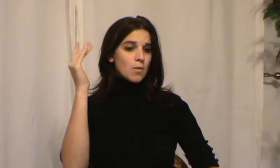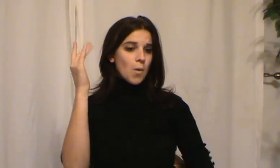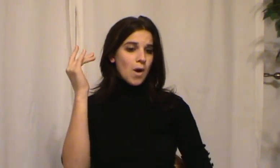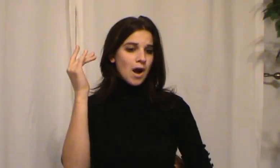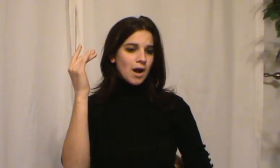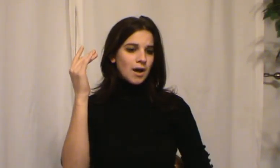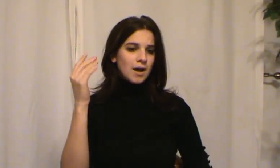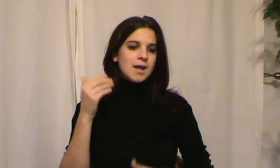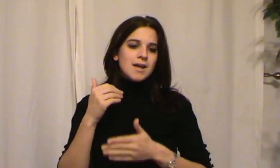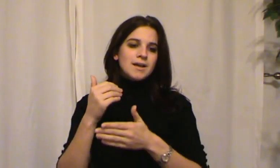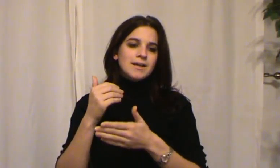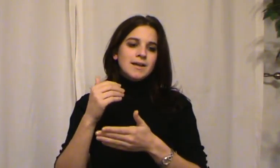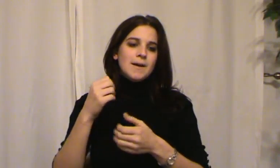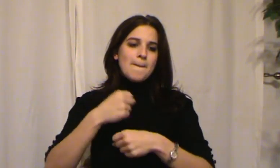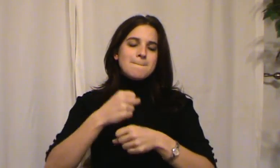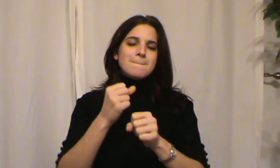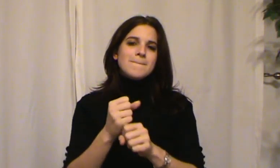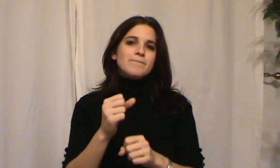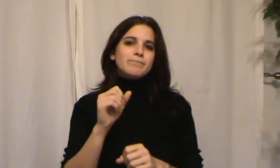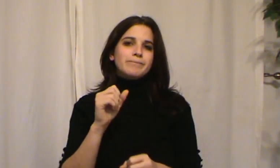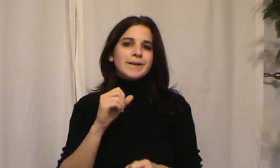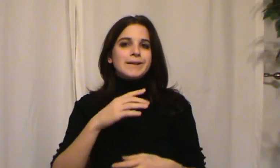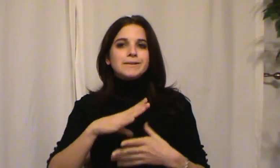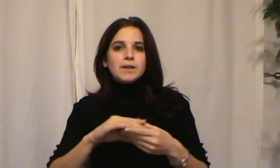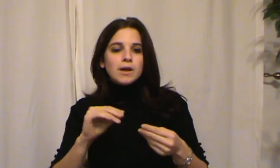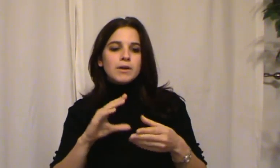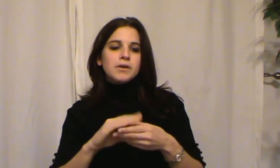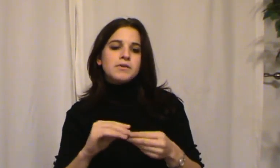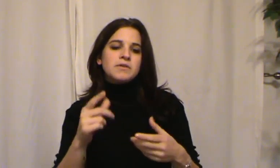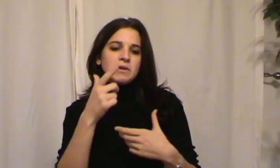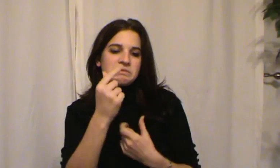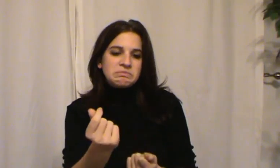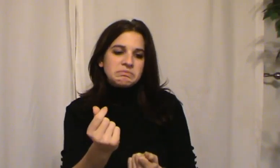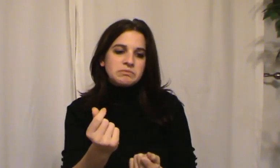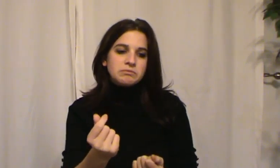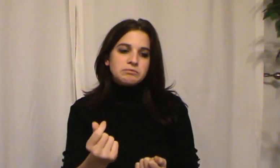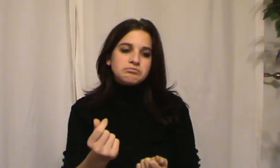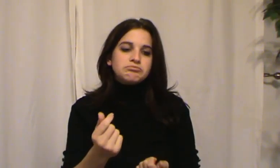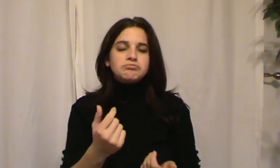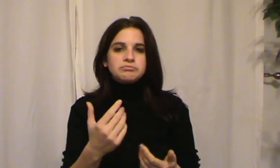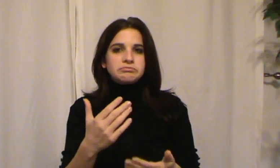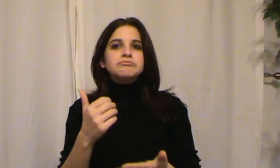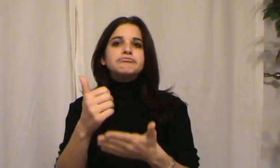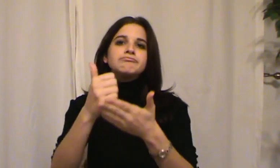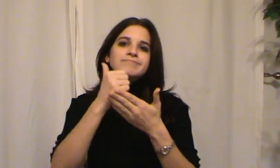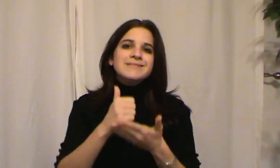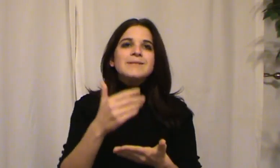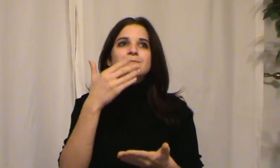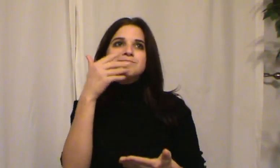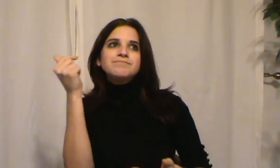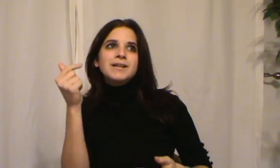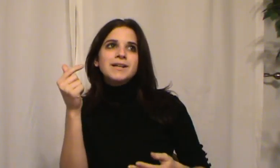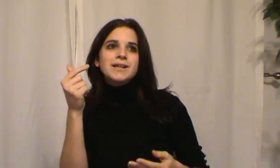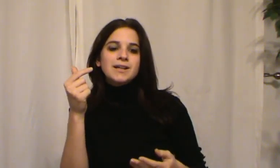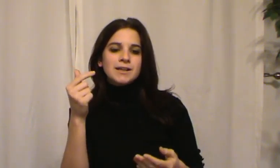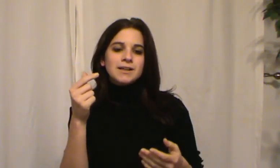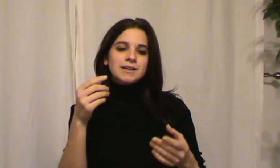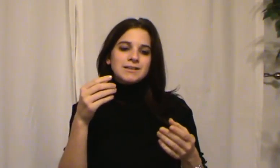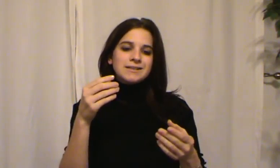for every American. So he gave Business of America the Dow was up 76 points, with the NASDAQ up 4. And who would make the best